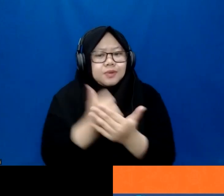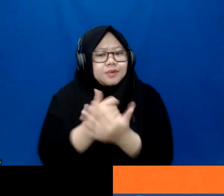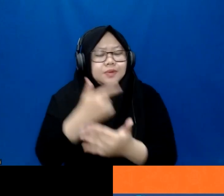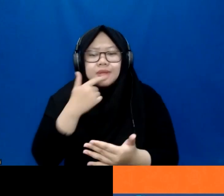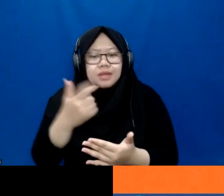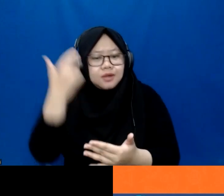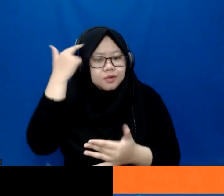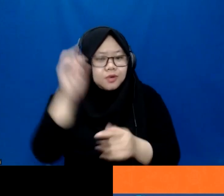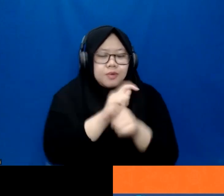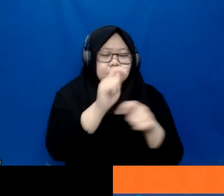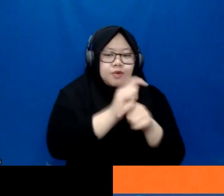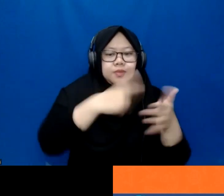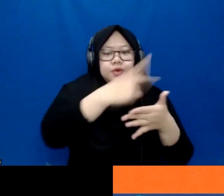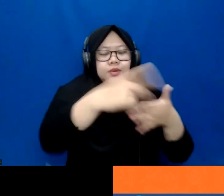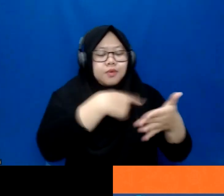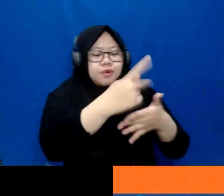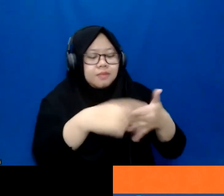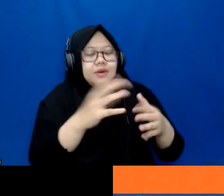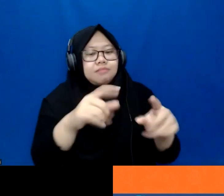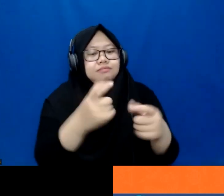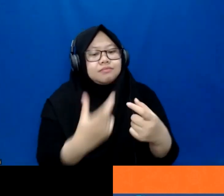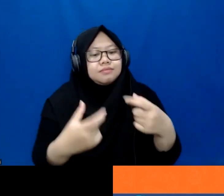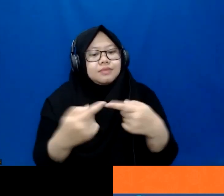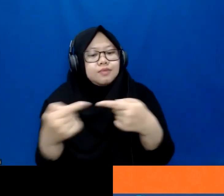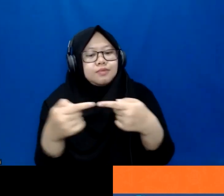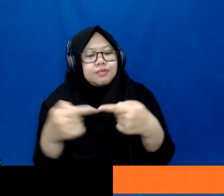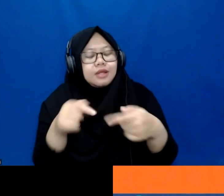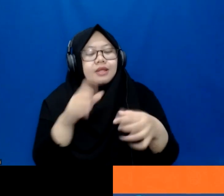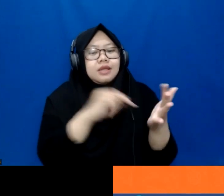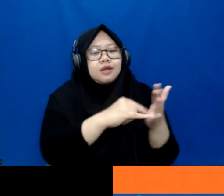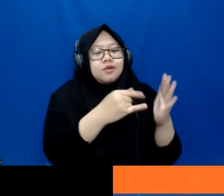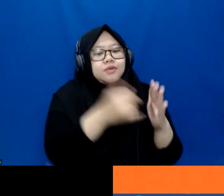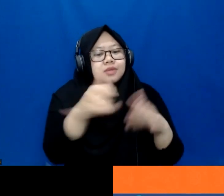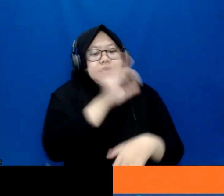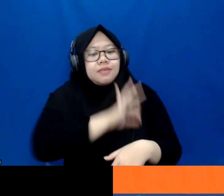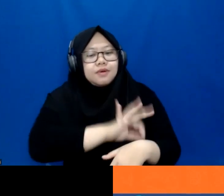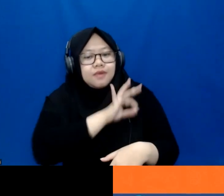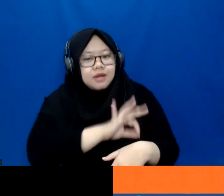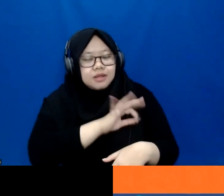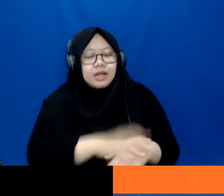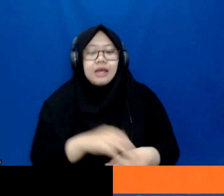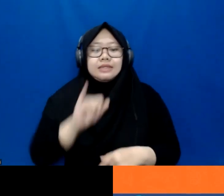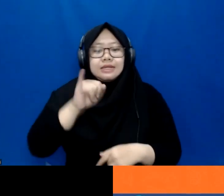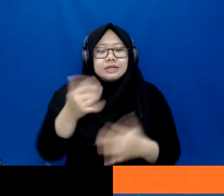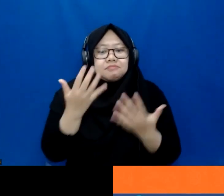any program with technology more efficient and more useful for that learner. And this is why